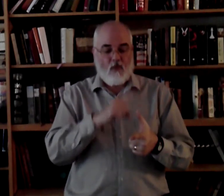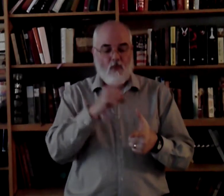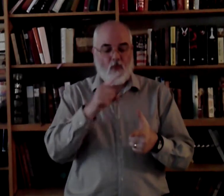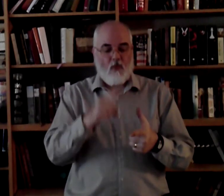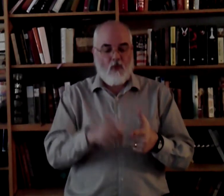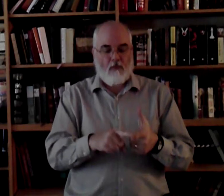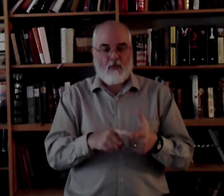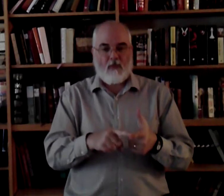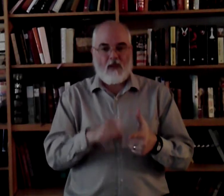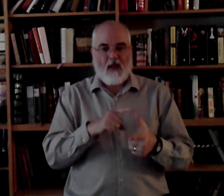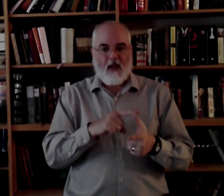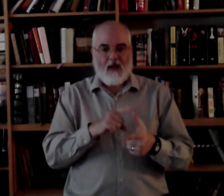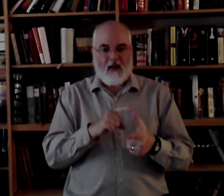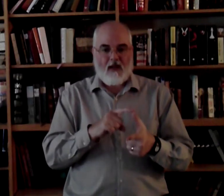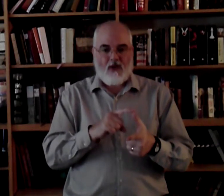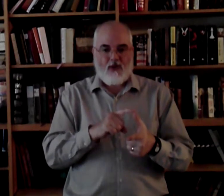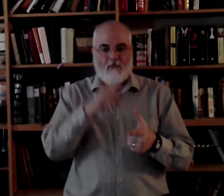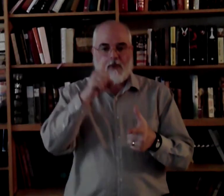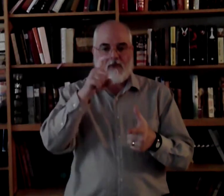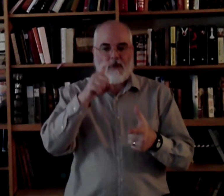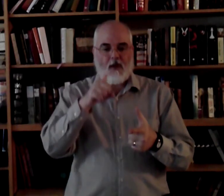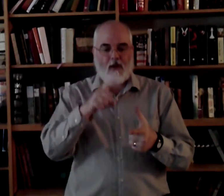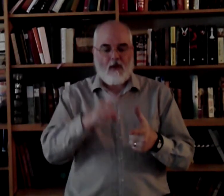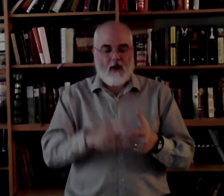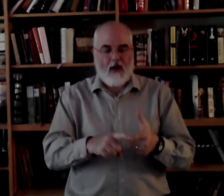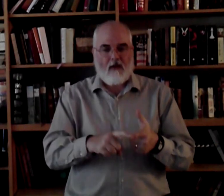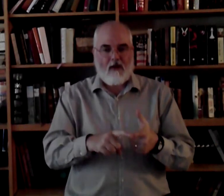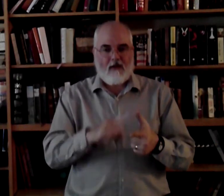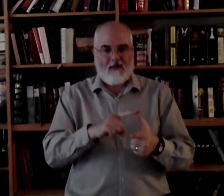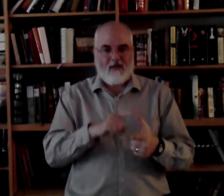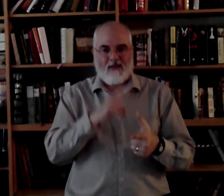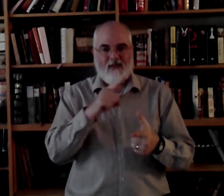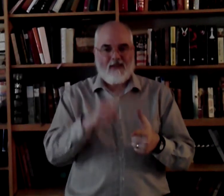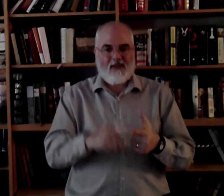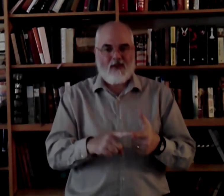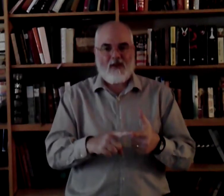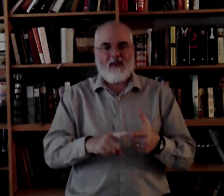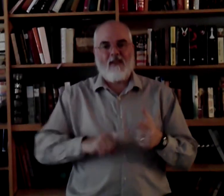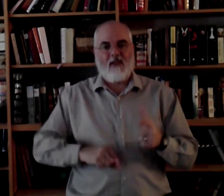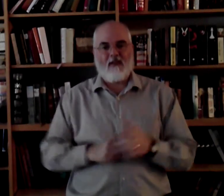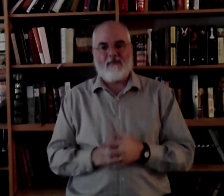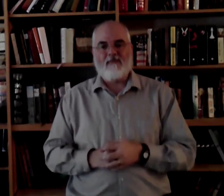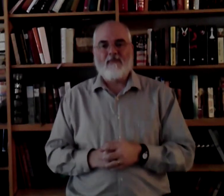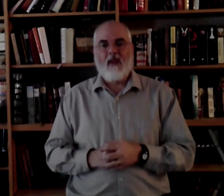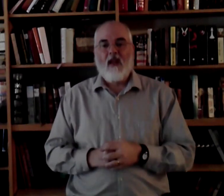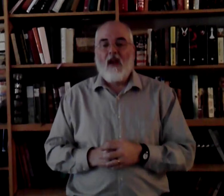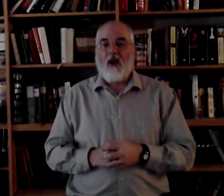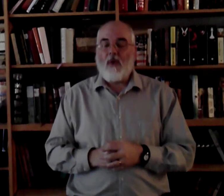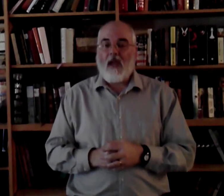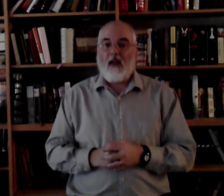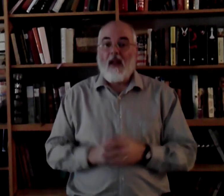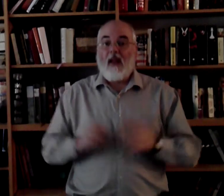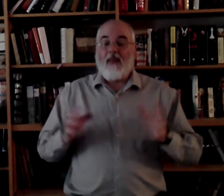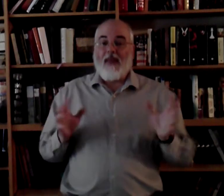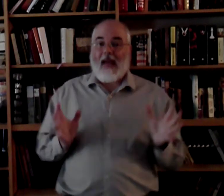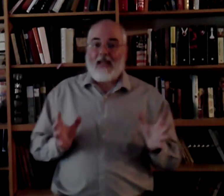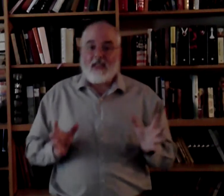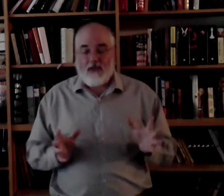like, jump off of here and land there. All right? Then. Okay. That is the